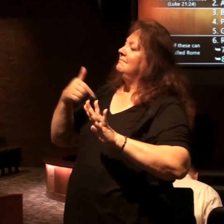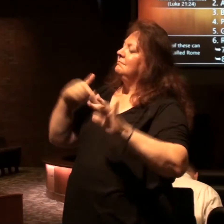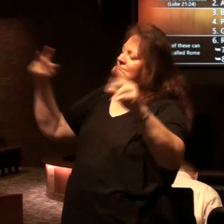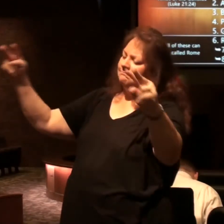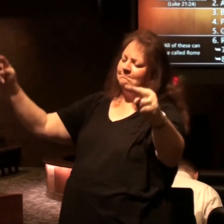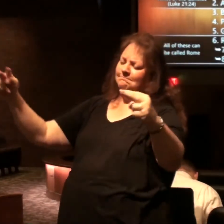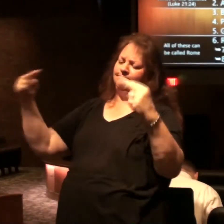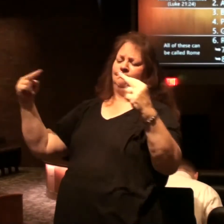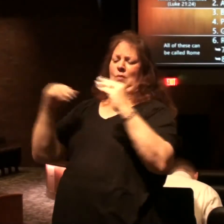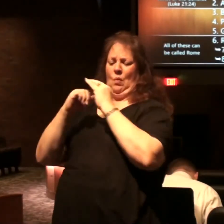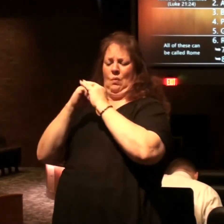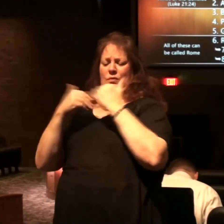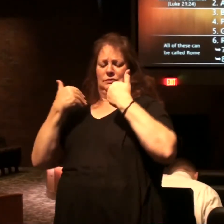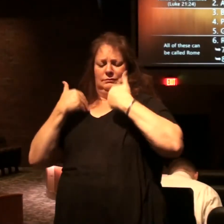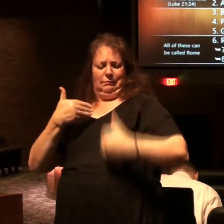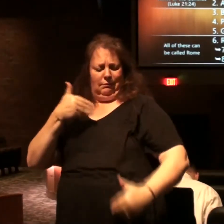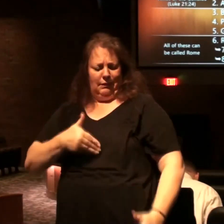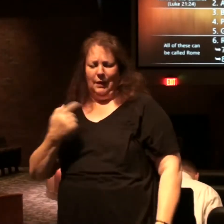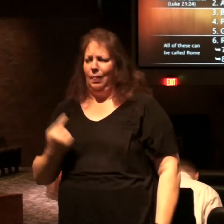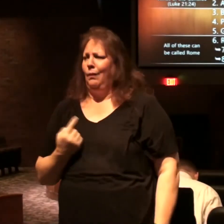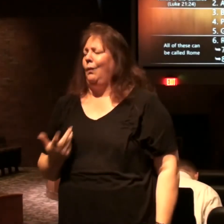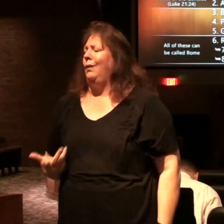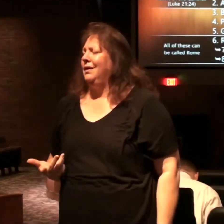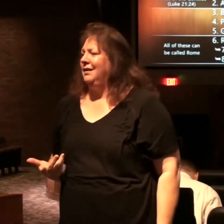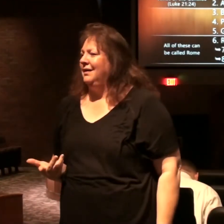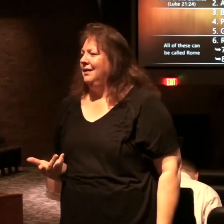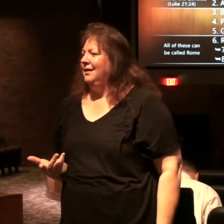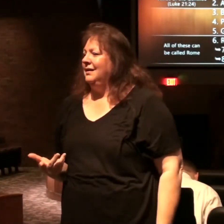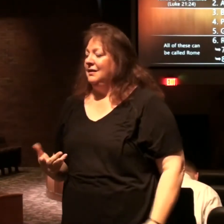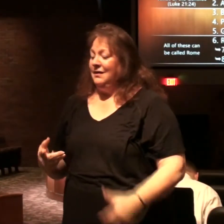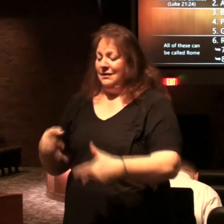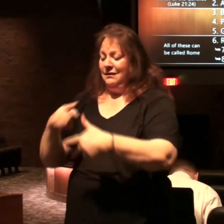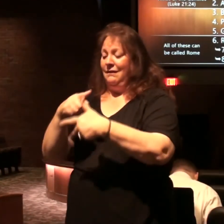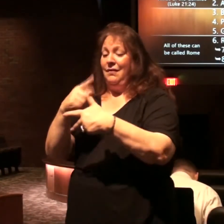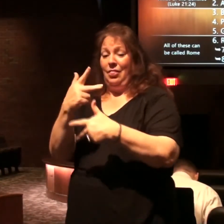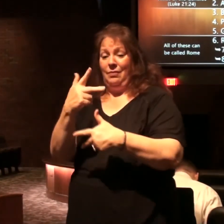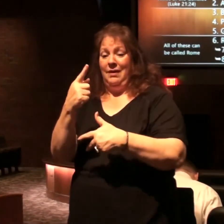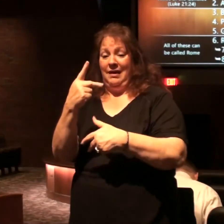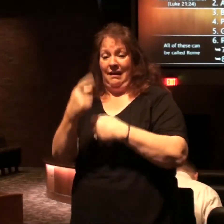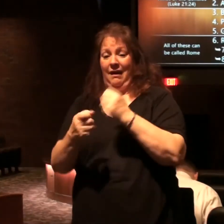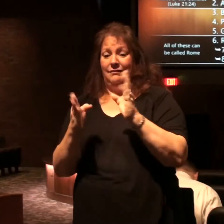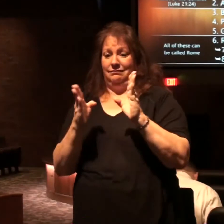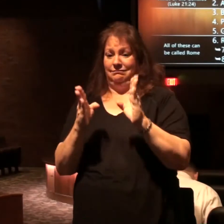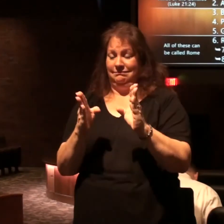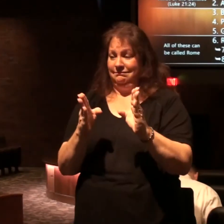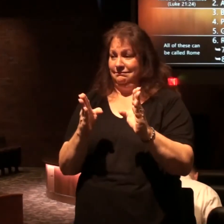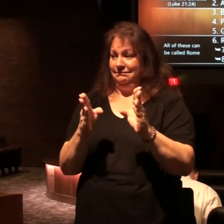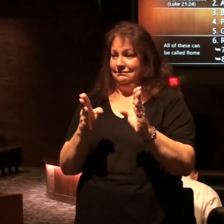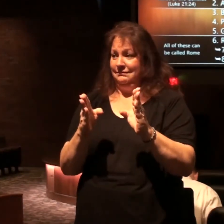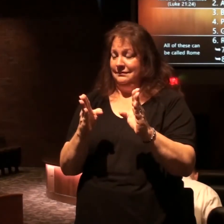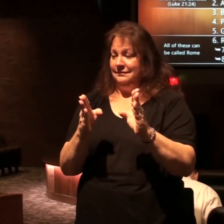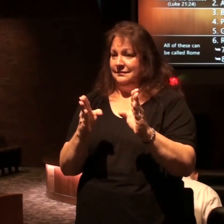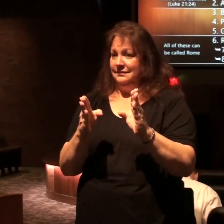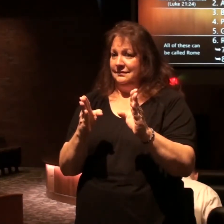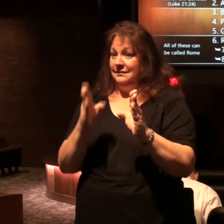worship that belongs to God alone so for the first three and a half years he has